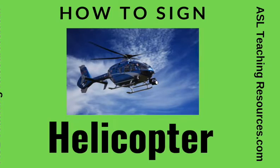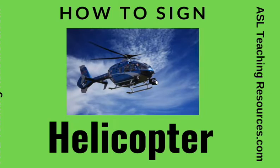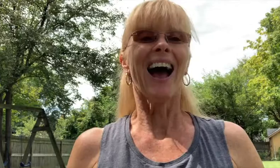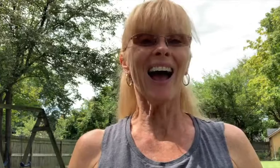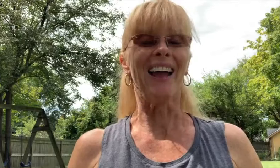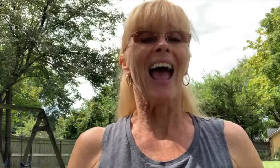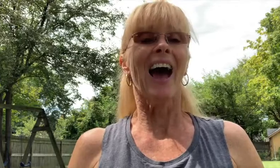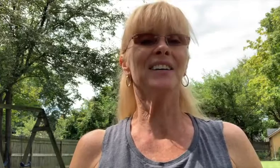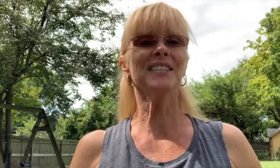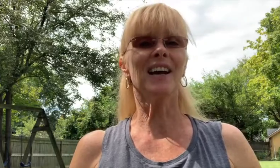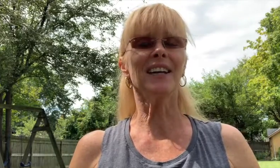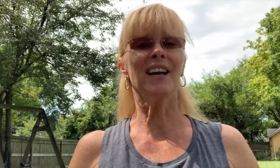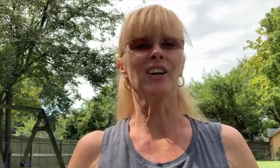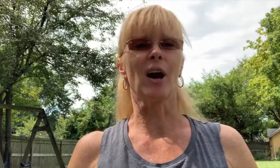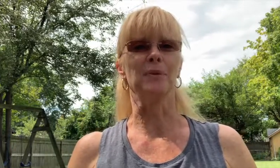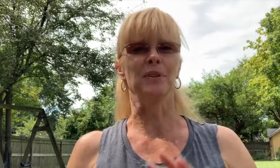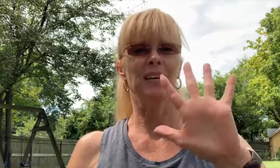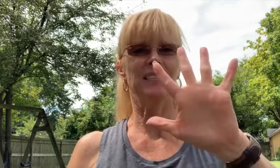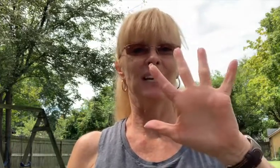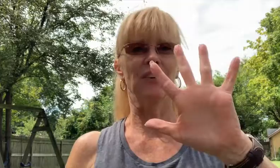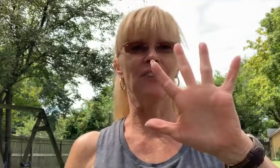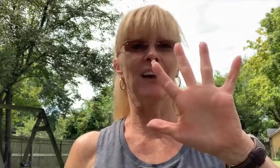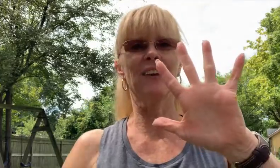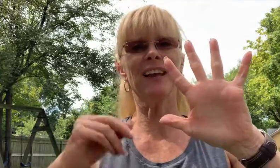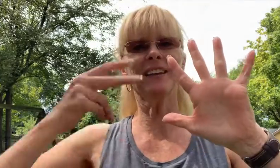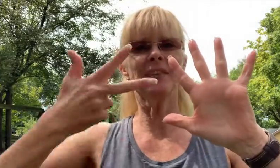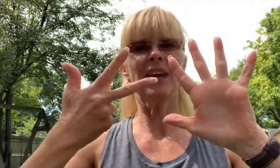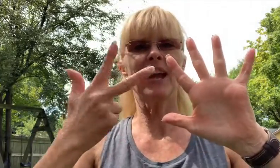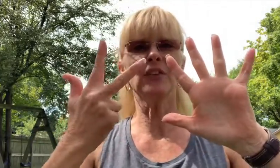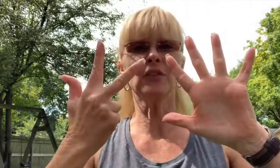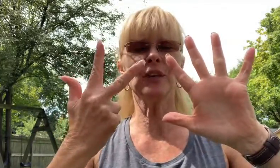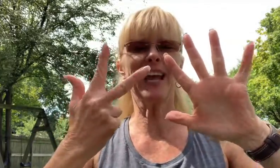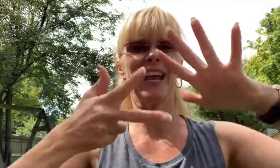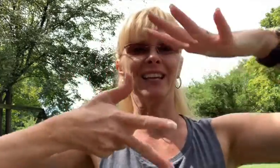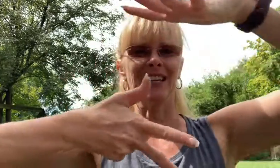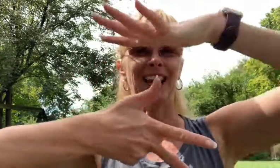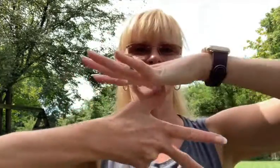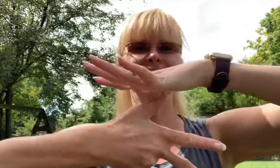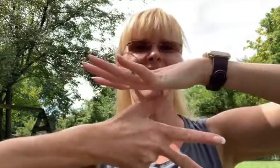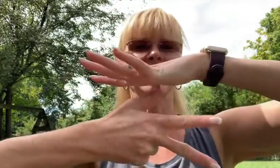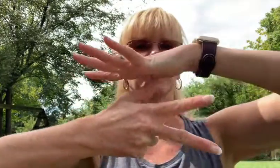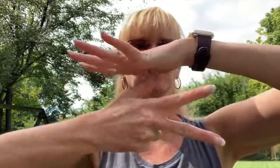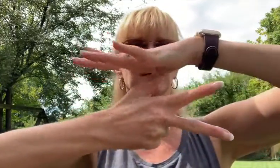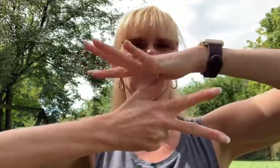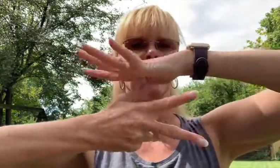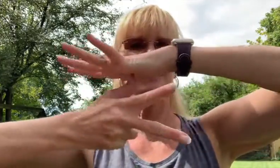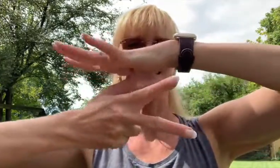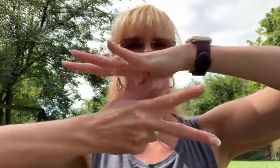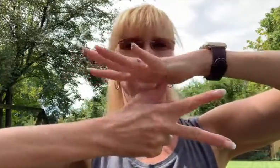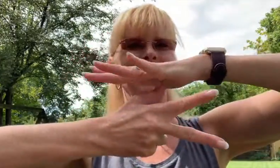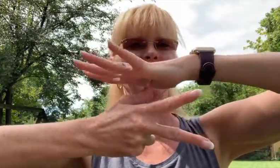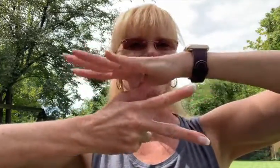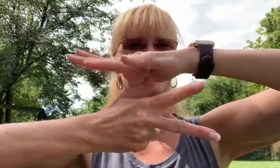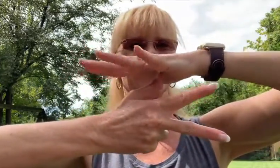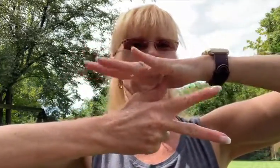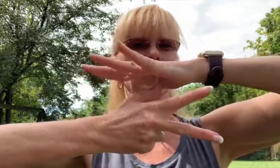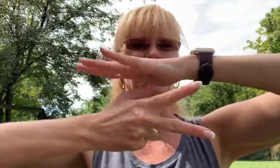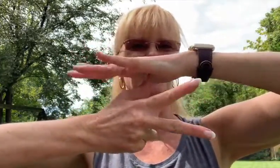Hi, how to sign helicopter. Take your five hand and your three hand and stack them. Then spin it like this. Wiggle your